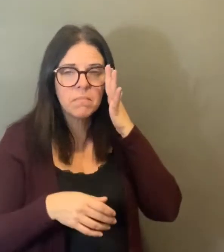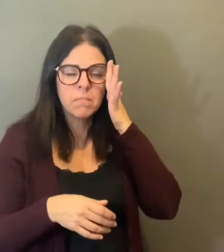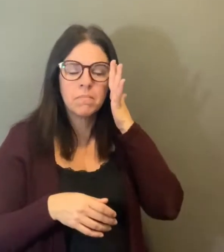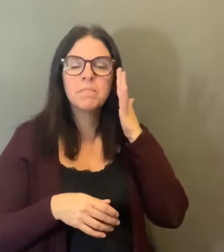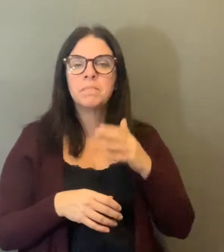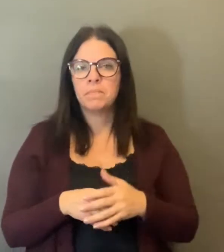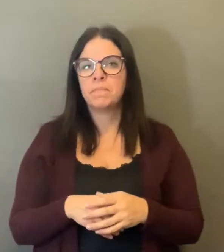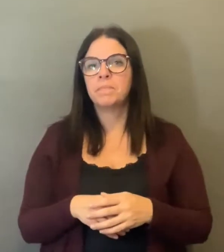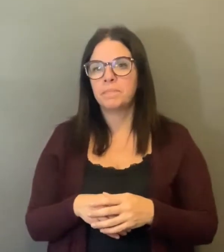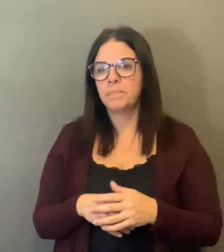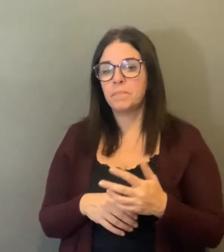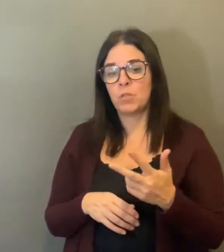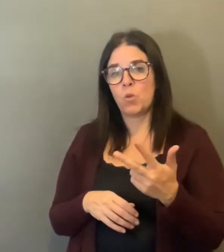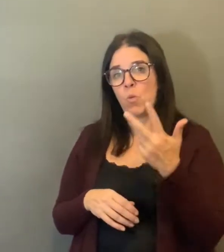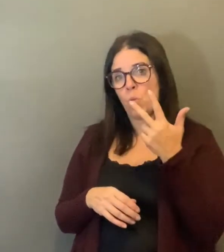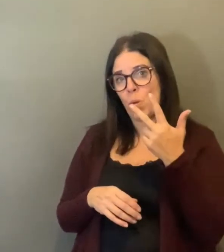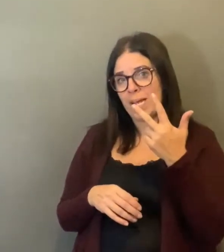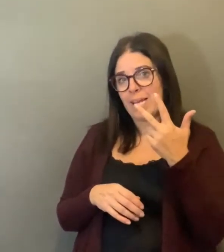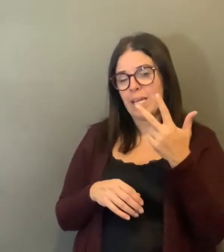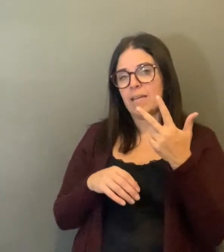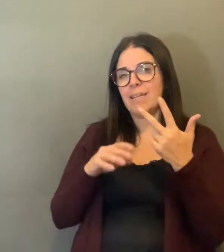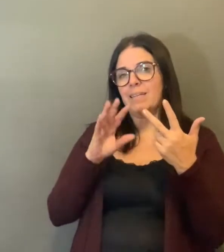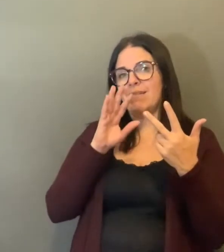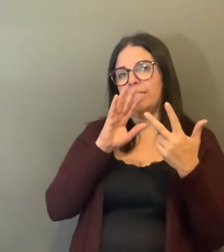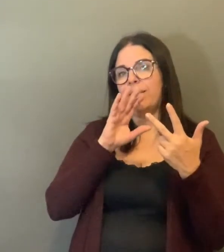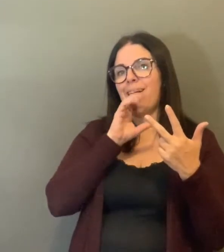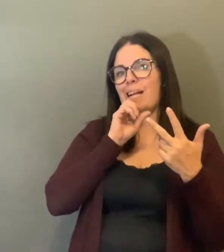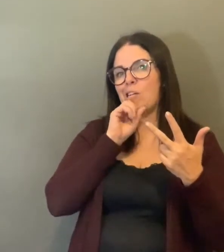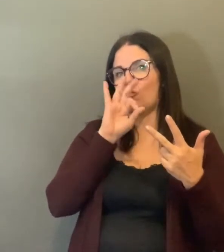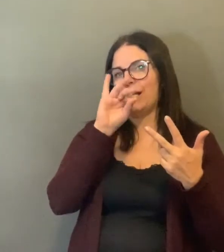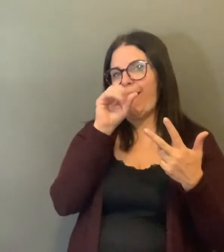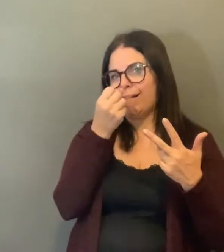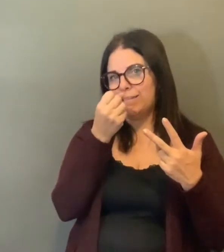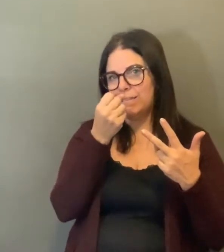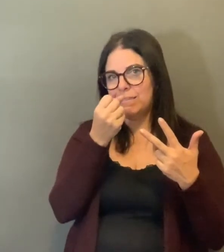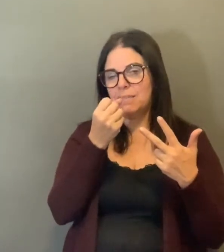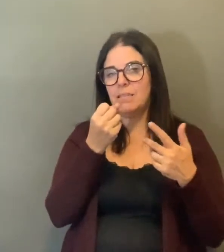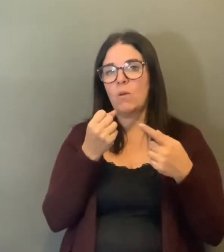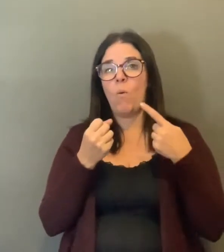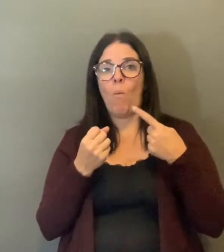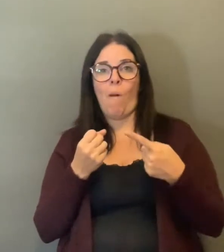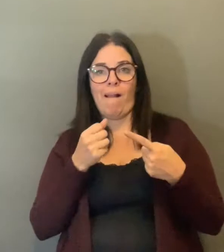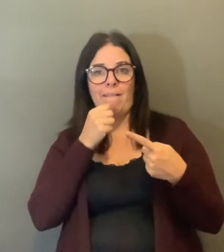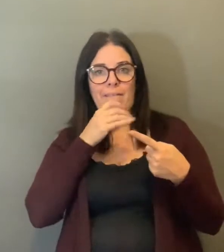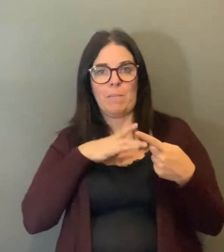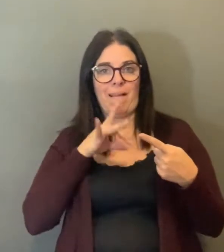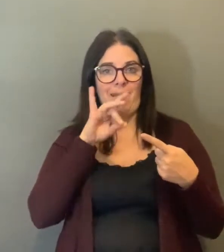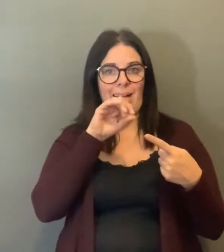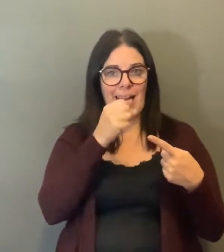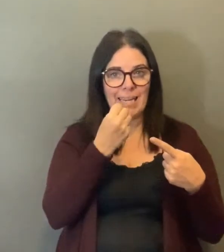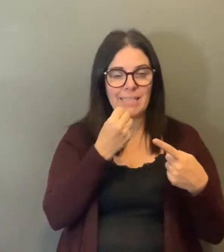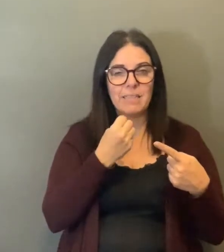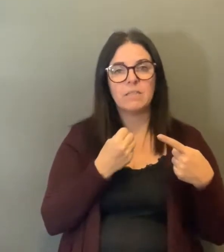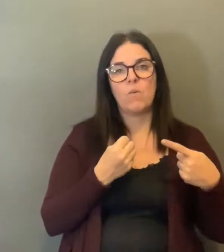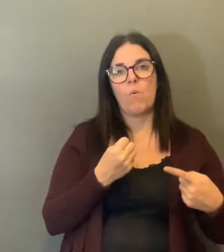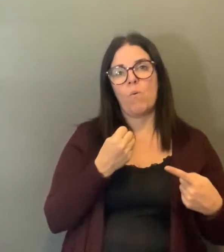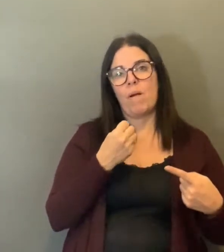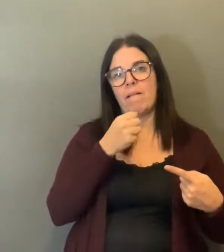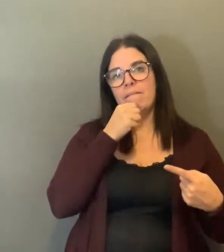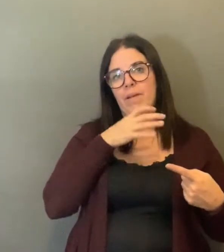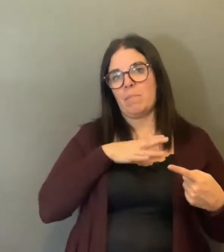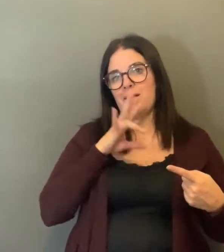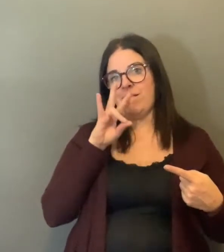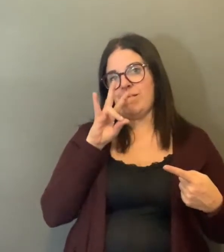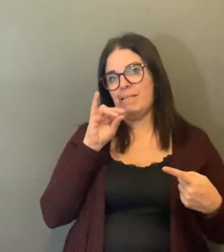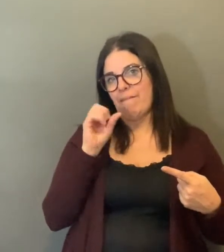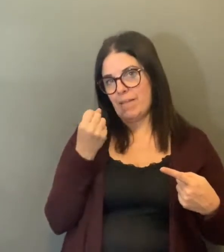Were they in the hospital? Was it long-term care? Do we have a little more information? So three of these deaths were female in their 90s,